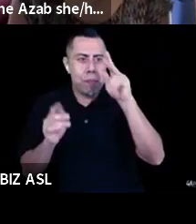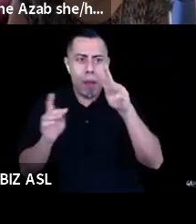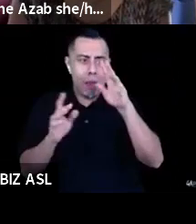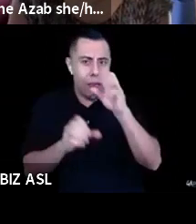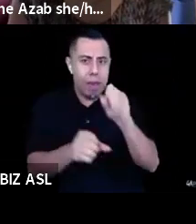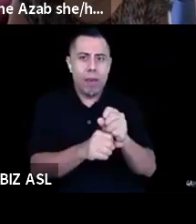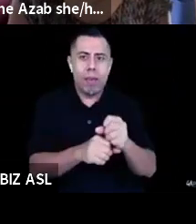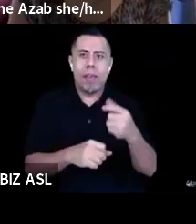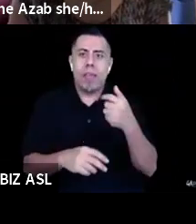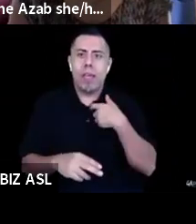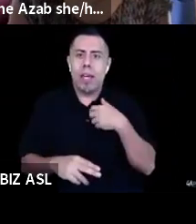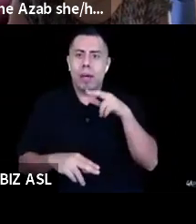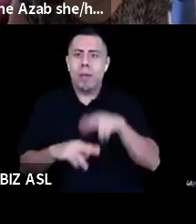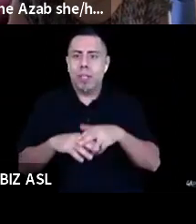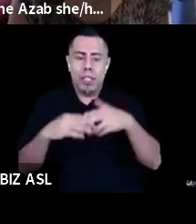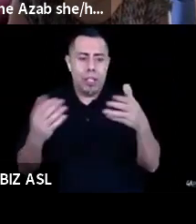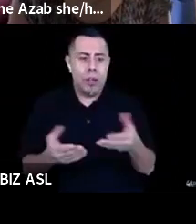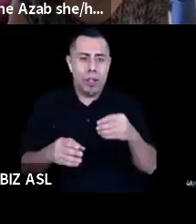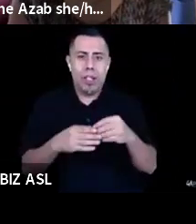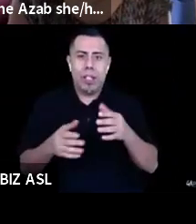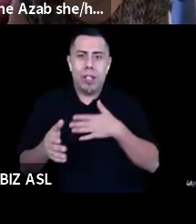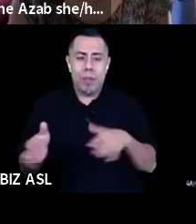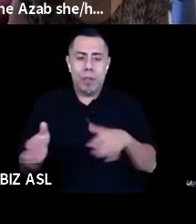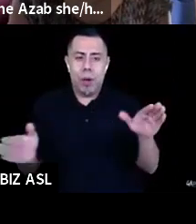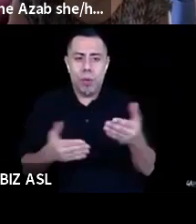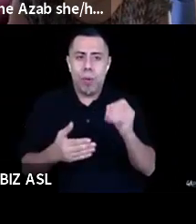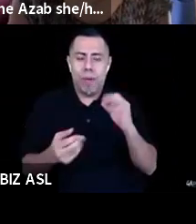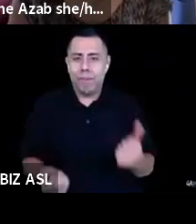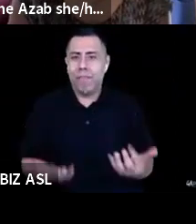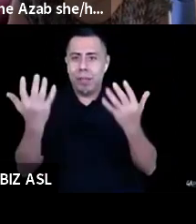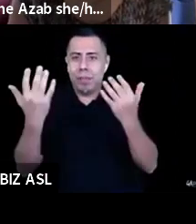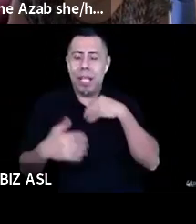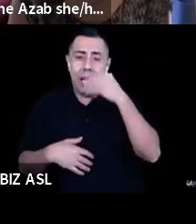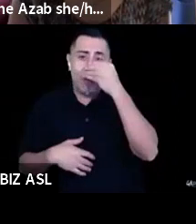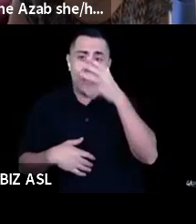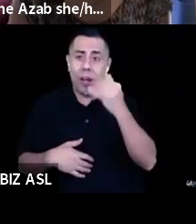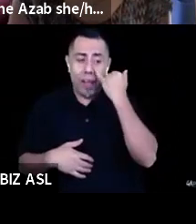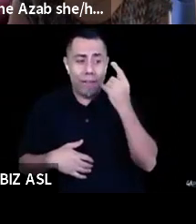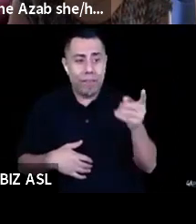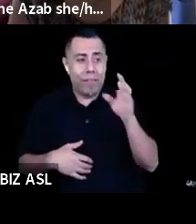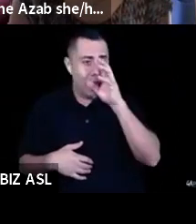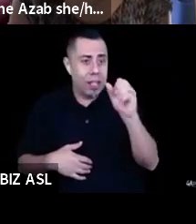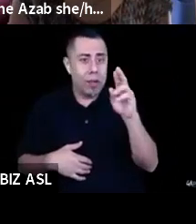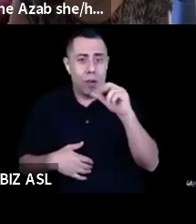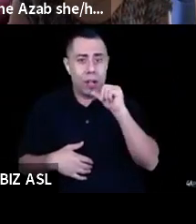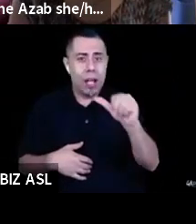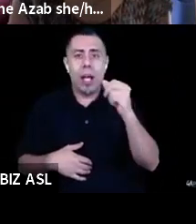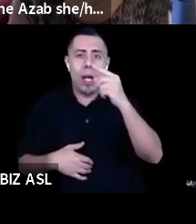flames. Like, I don't care if it's a palatable or not because what we're trying to do is take something that is